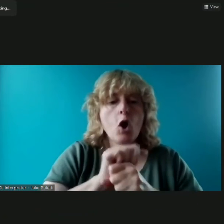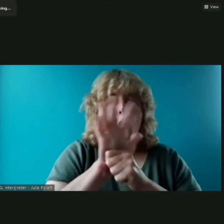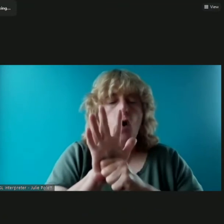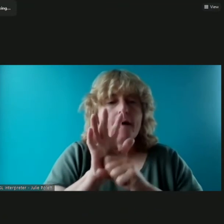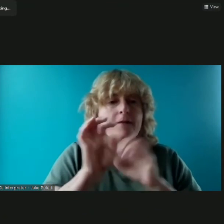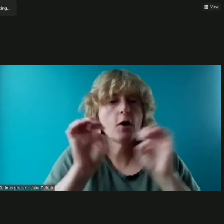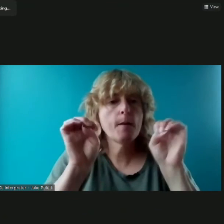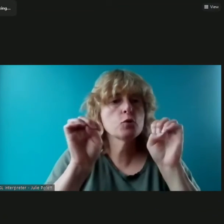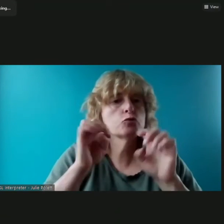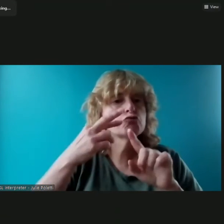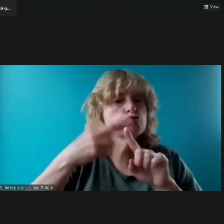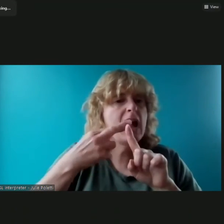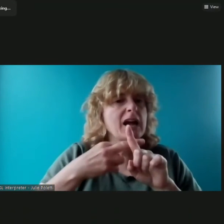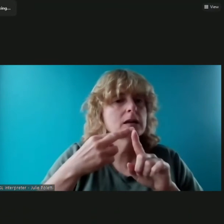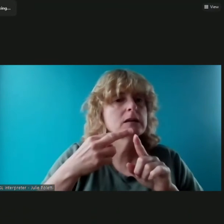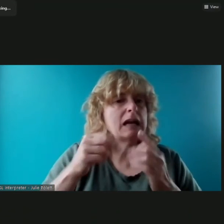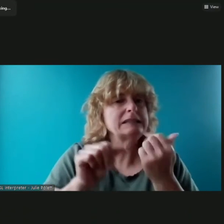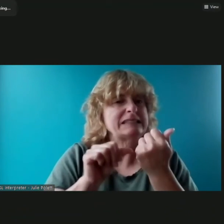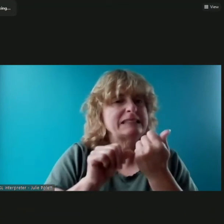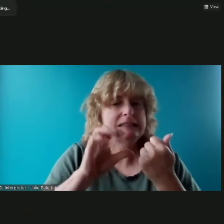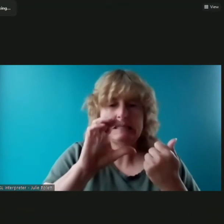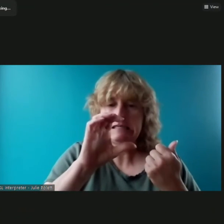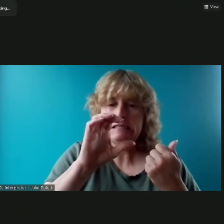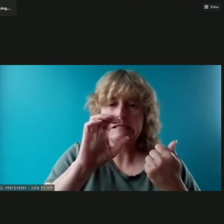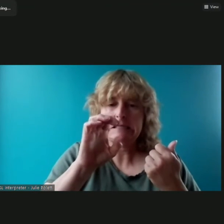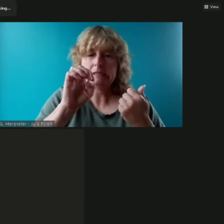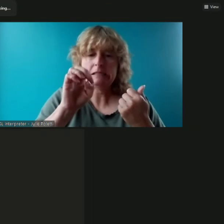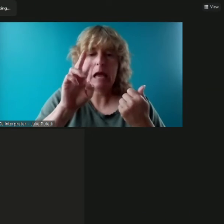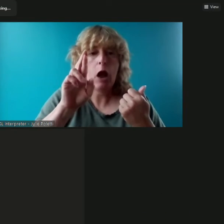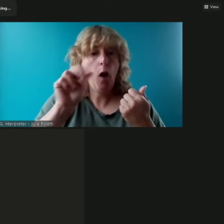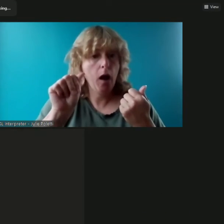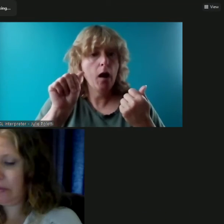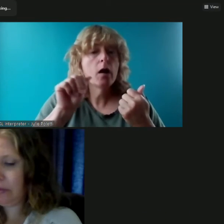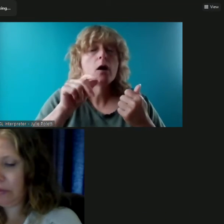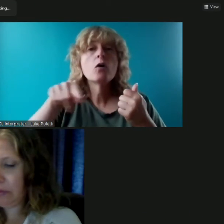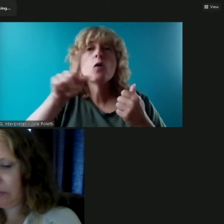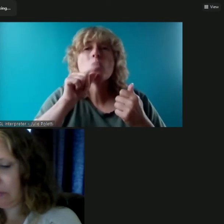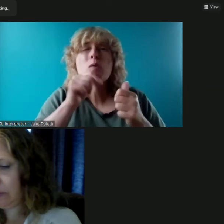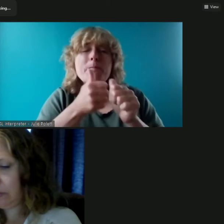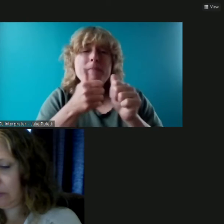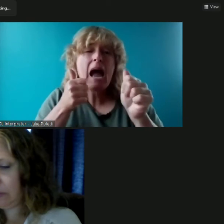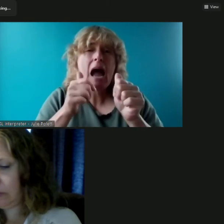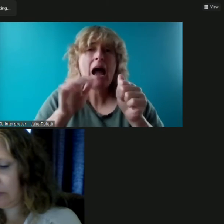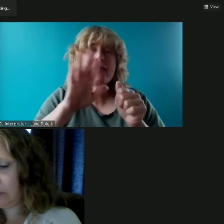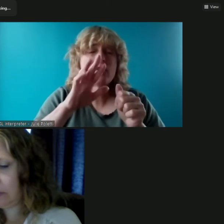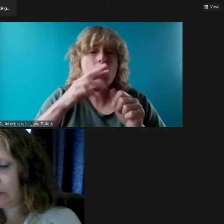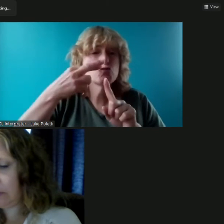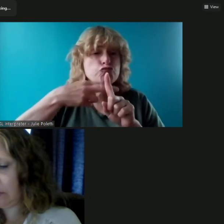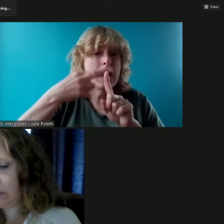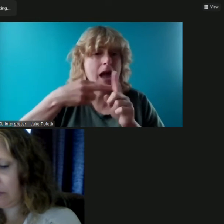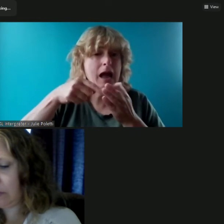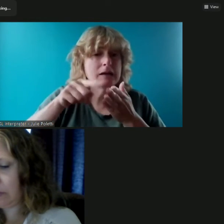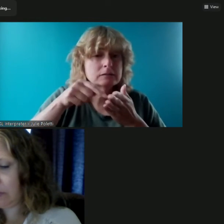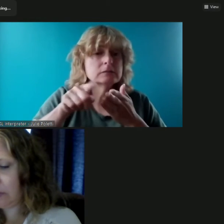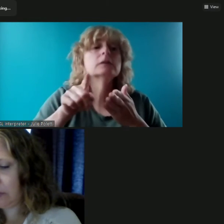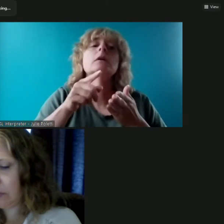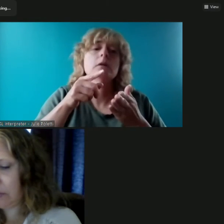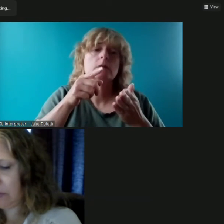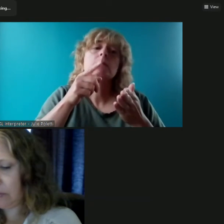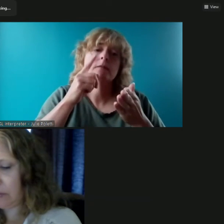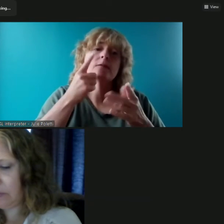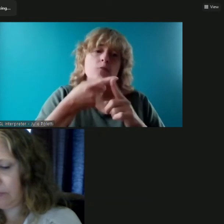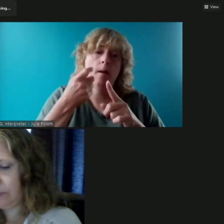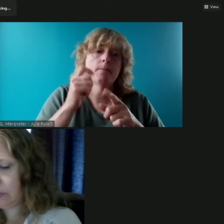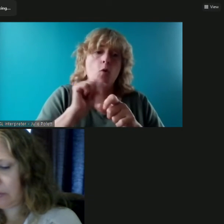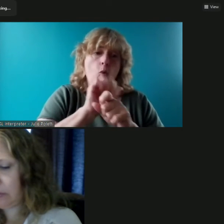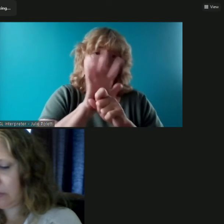assistance so we are still assisting those renters that are behind on the rent renters can be eligible for up to 12